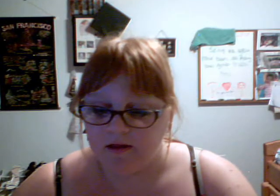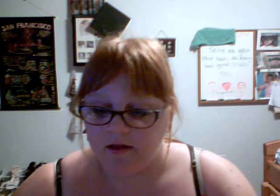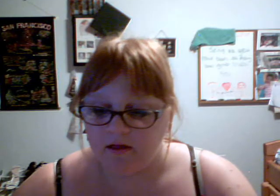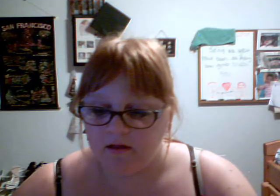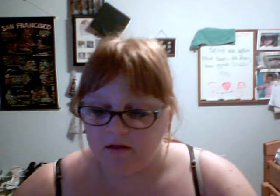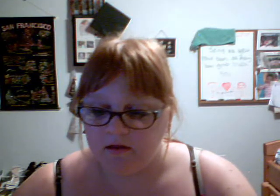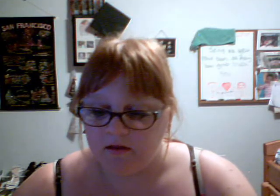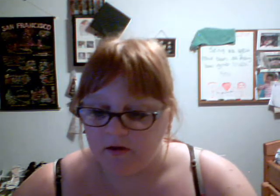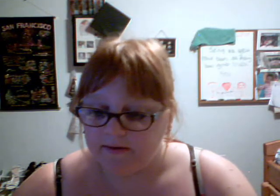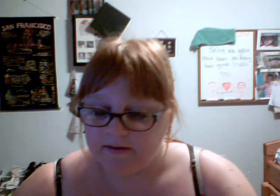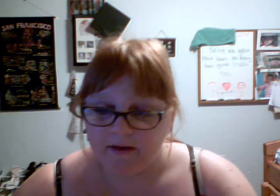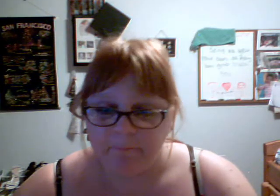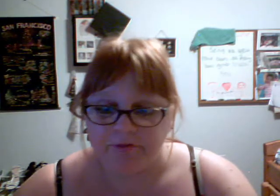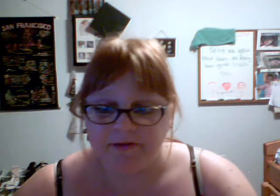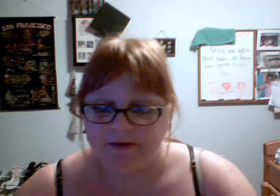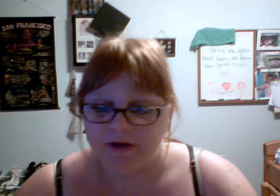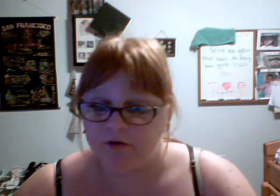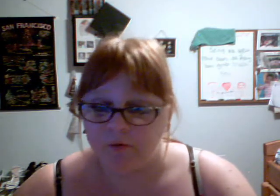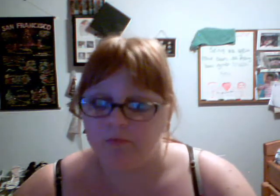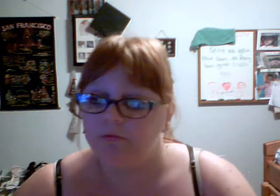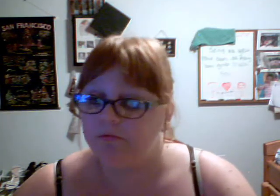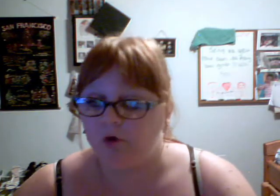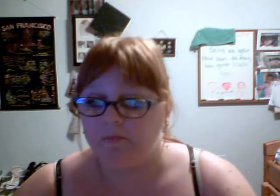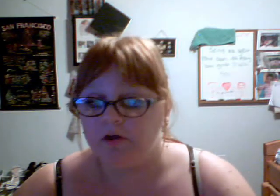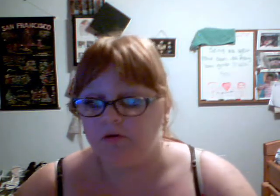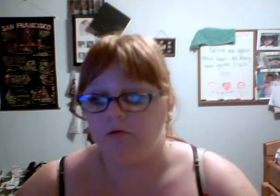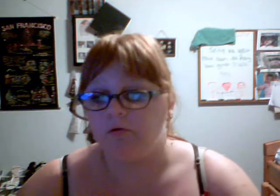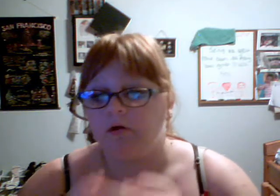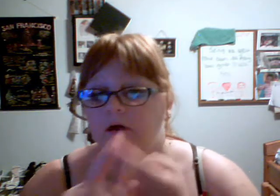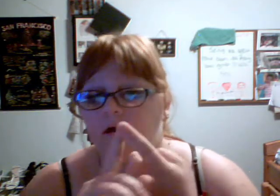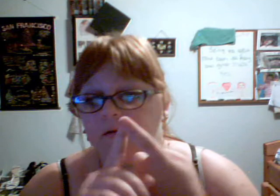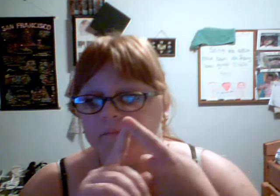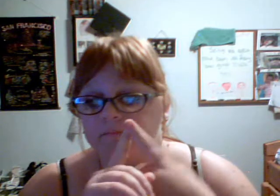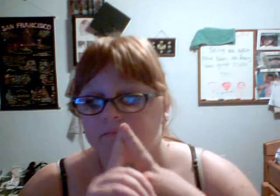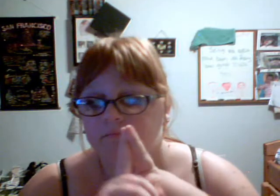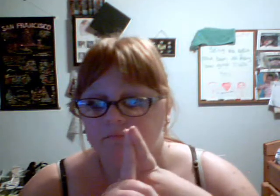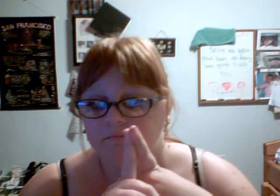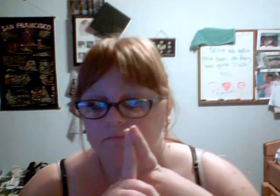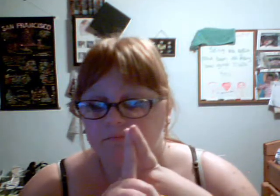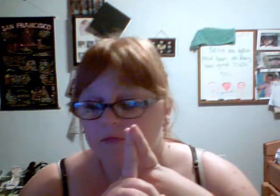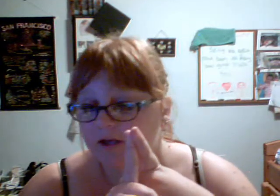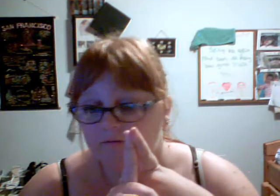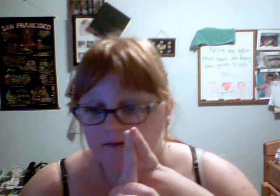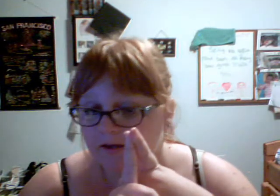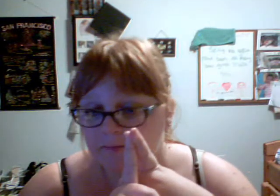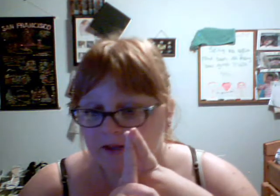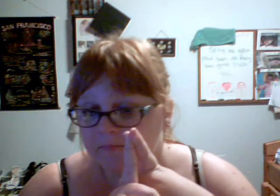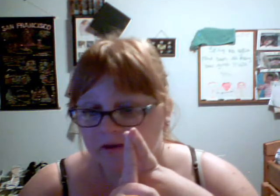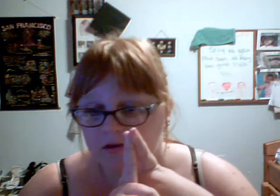Um, you know, I did a couple things that I don't normally do. Um, I never sit in the back of the bus.